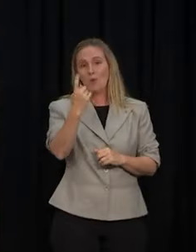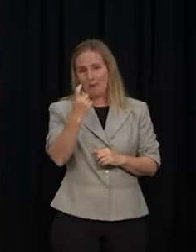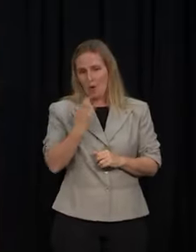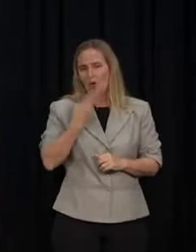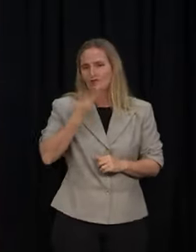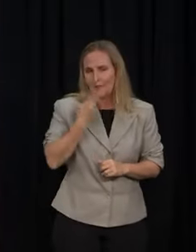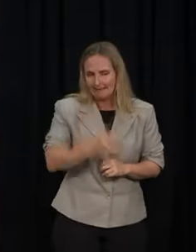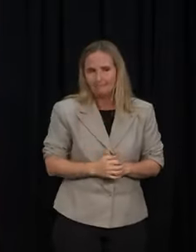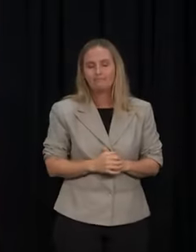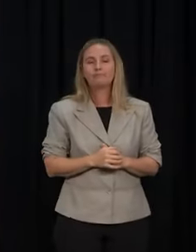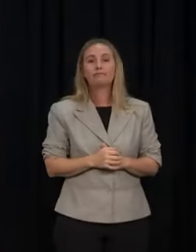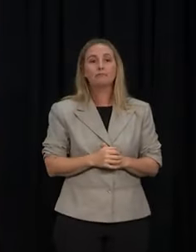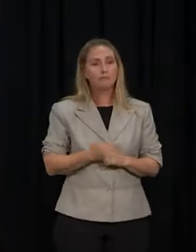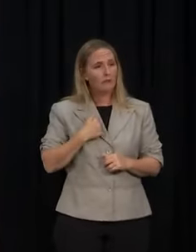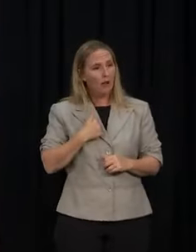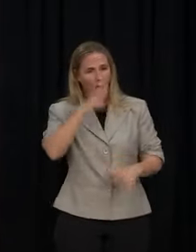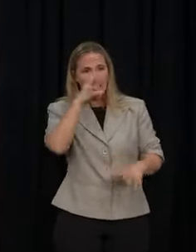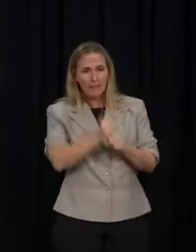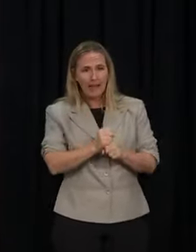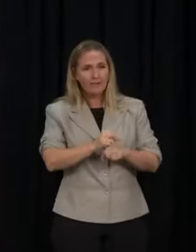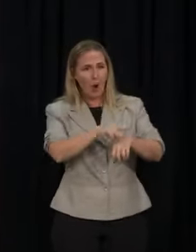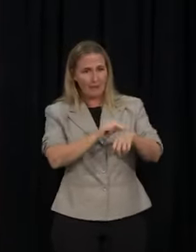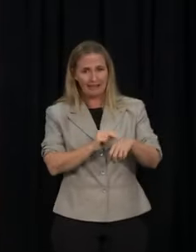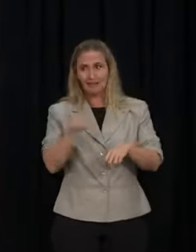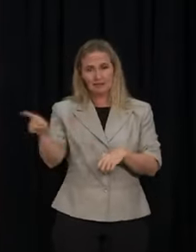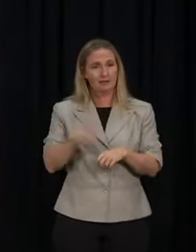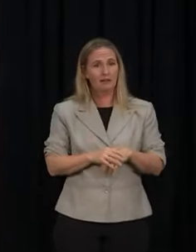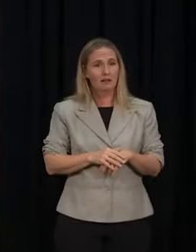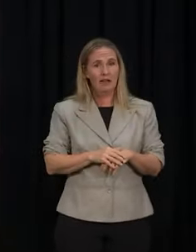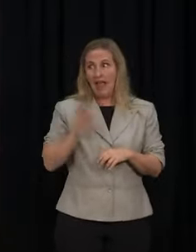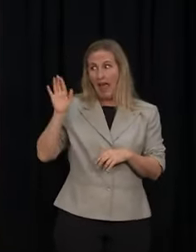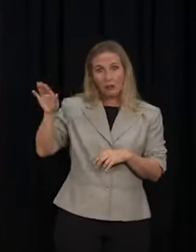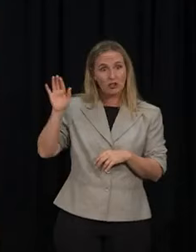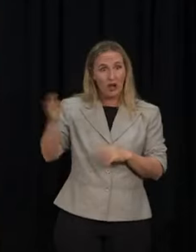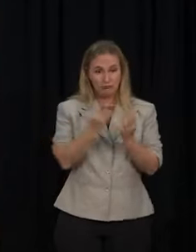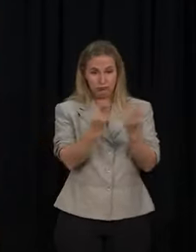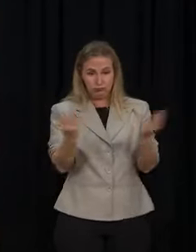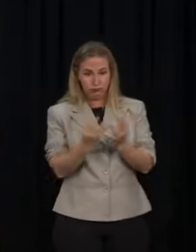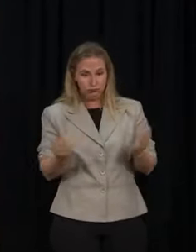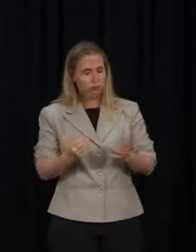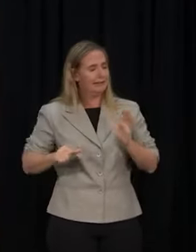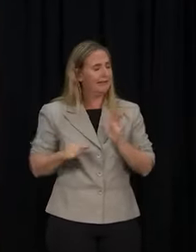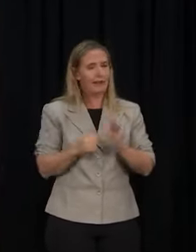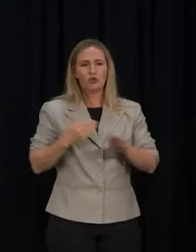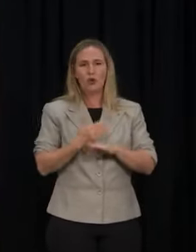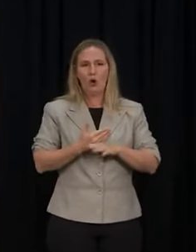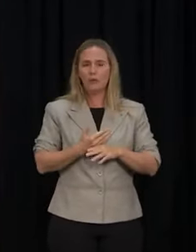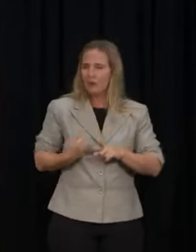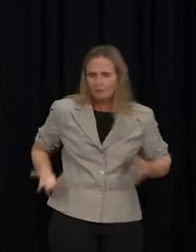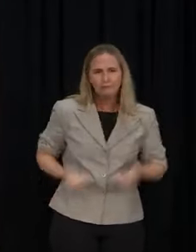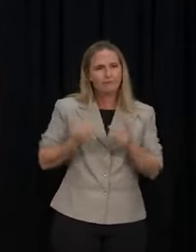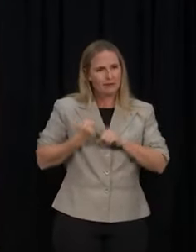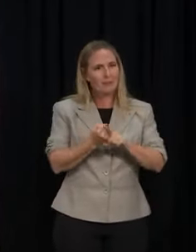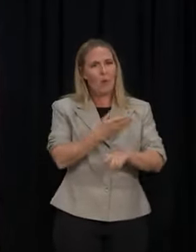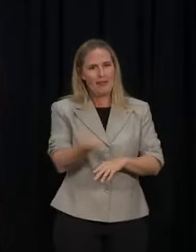I have confidence in the police and our frontline police, who have been doing a very tough job out there. That doesn't mean that I'll always agree or